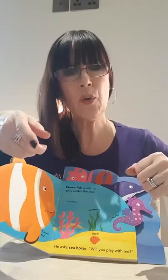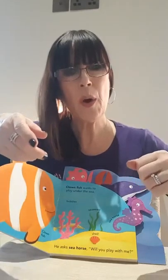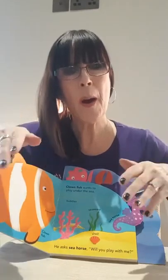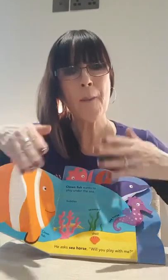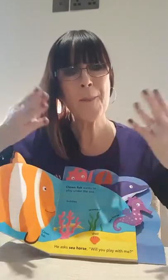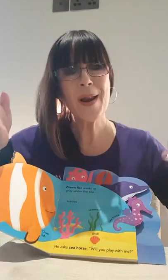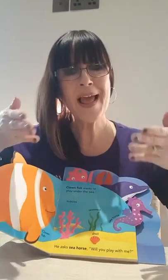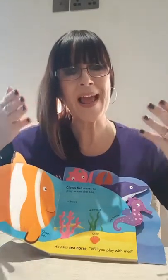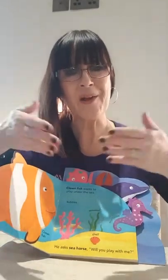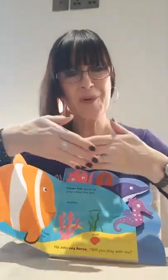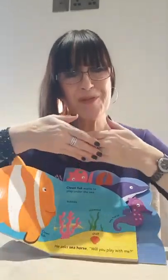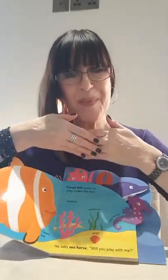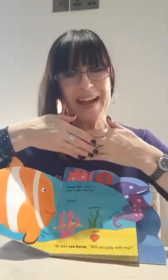play with me?